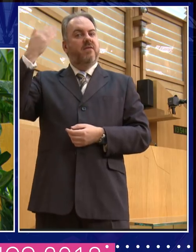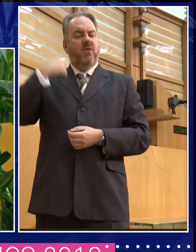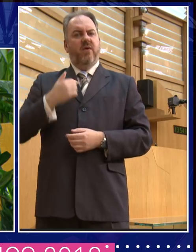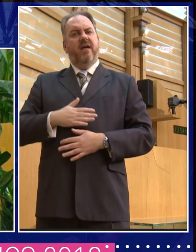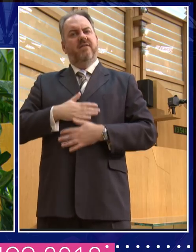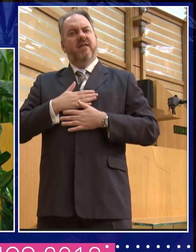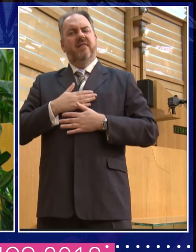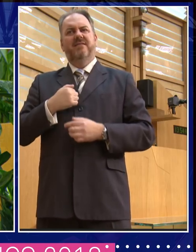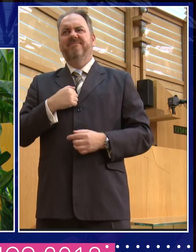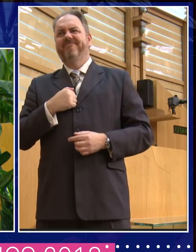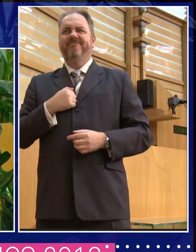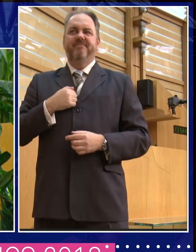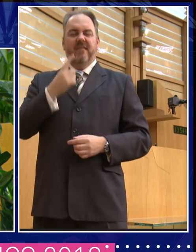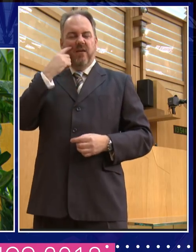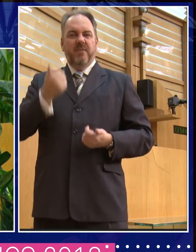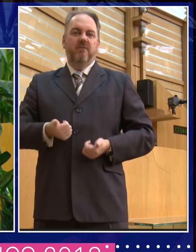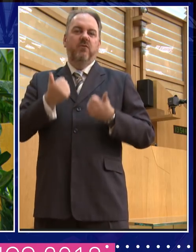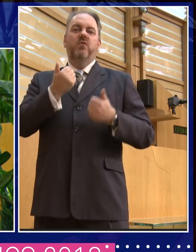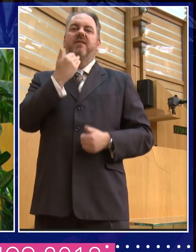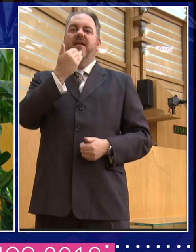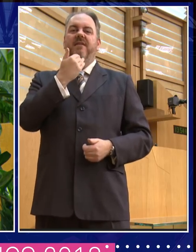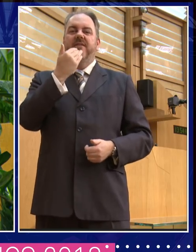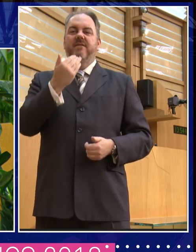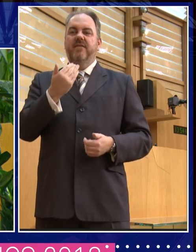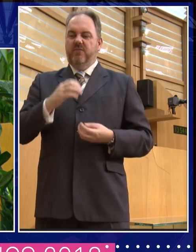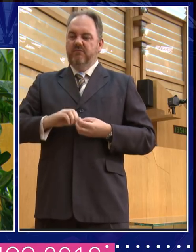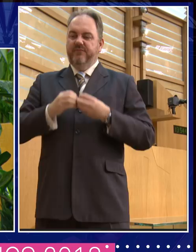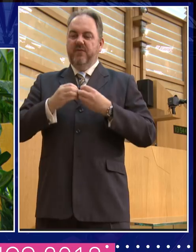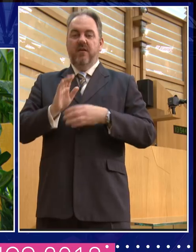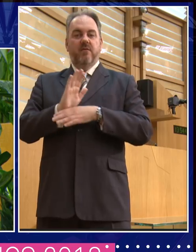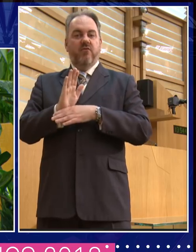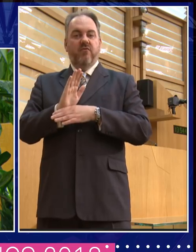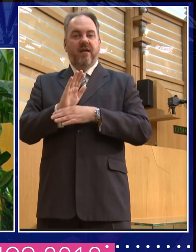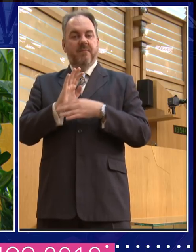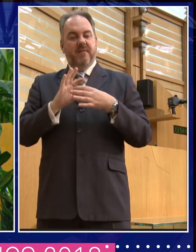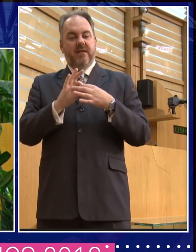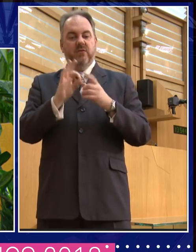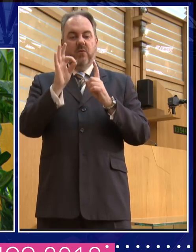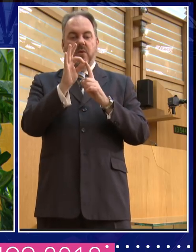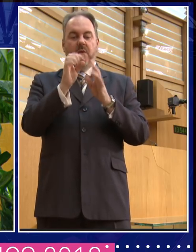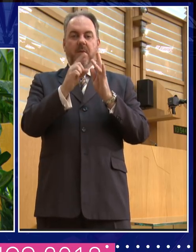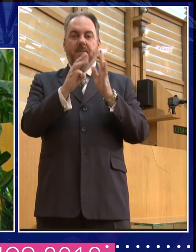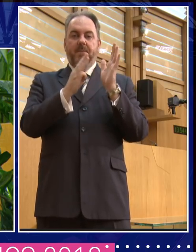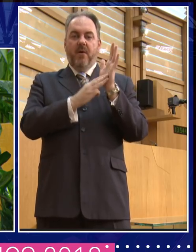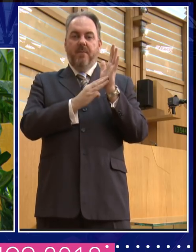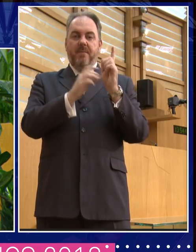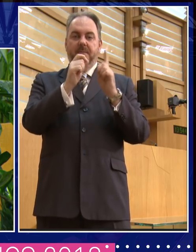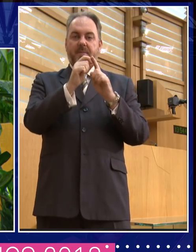perfectly fine to do a programme on Pompeii in which you just went round, you know, a few